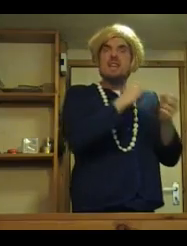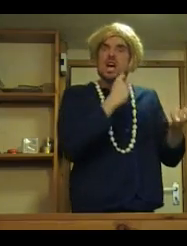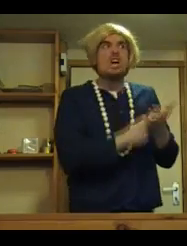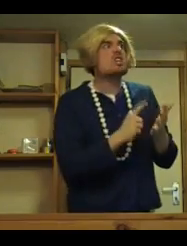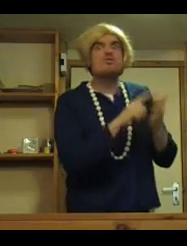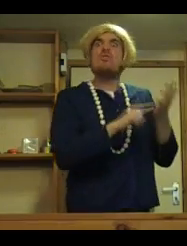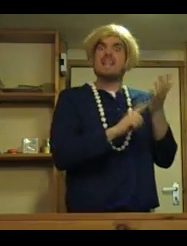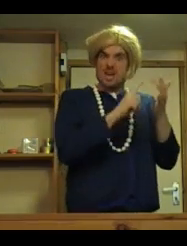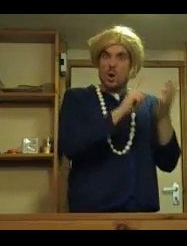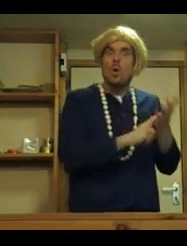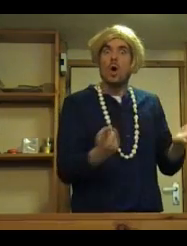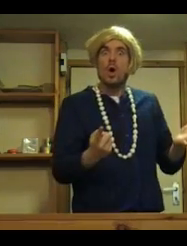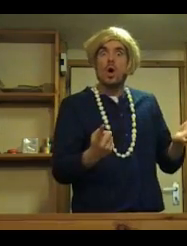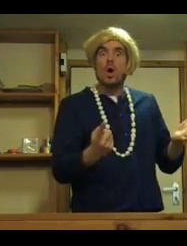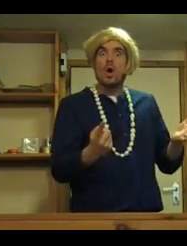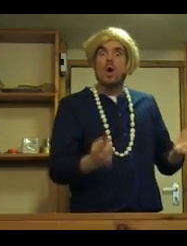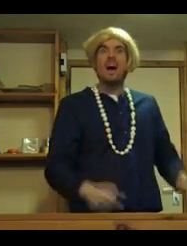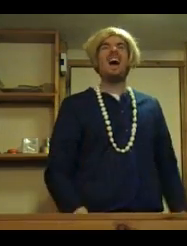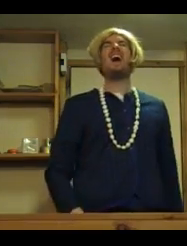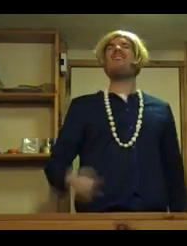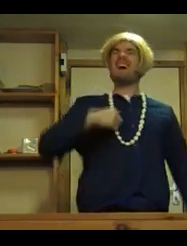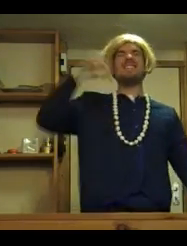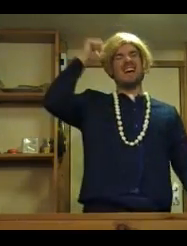Gretel. Oh, I know.